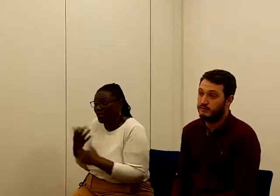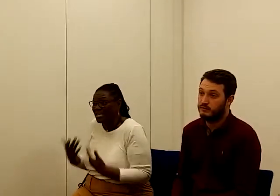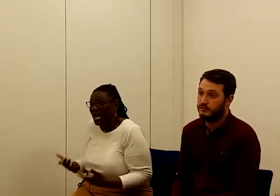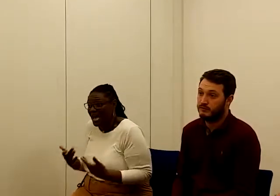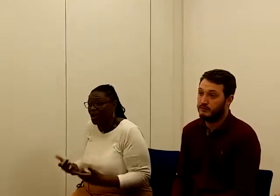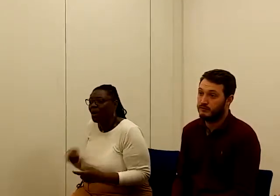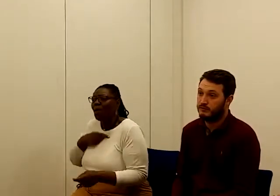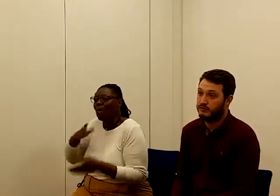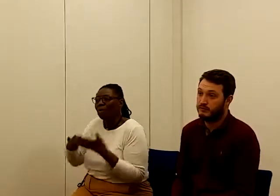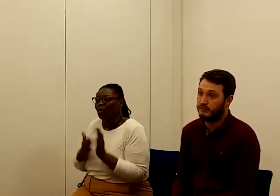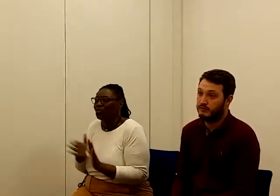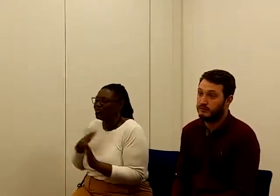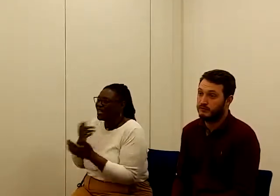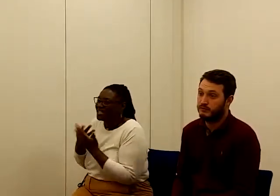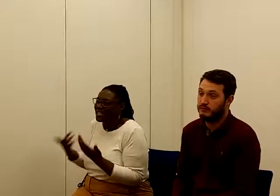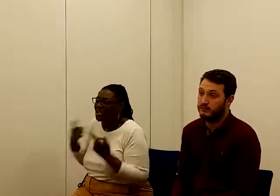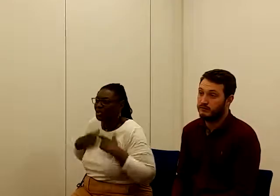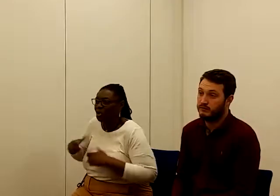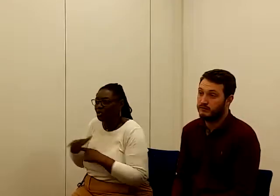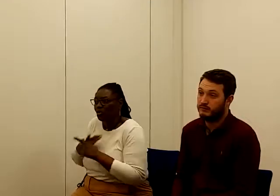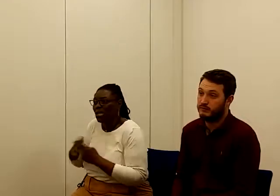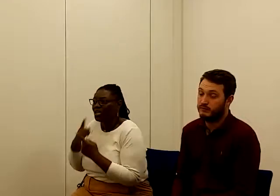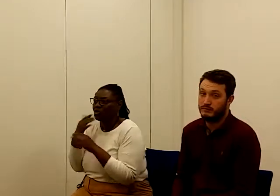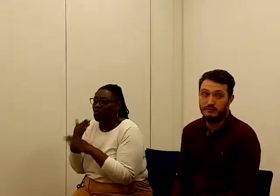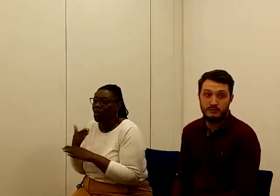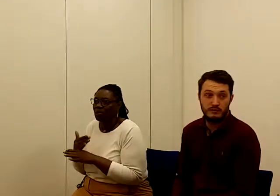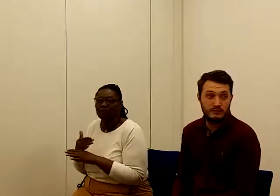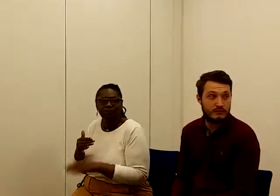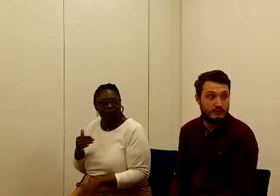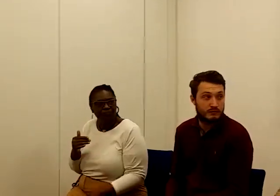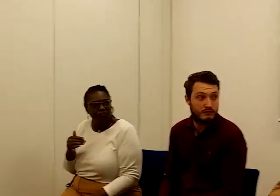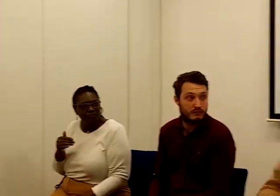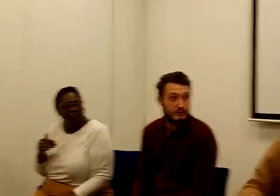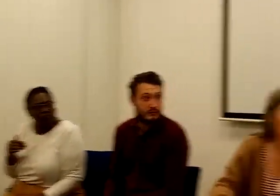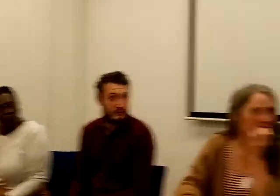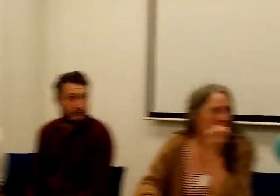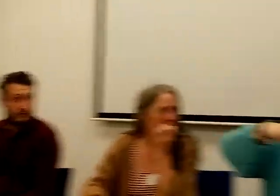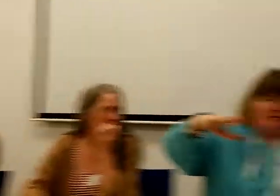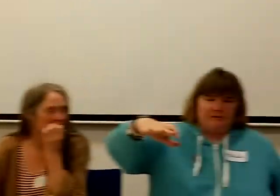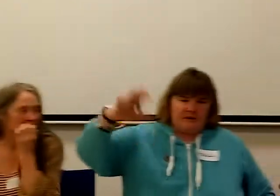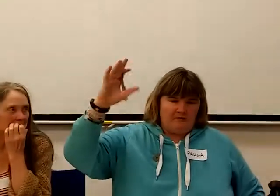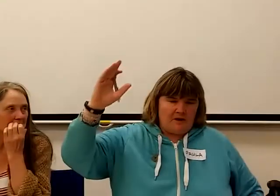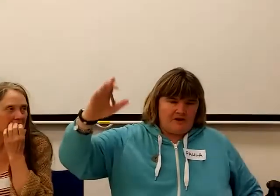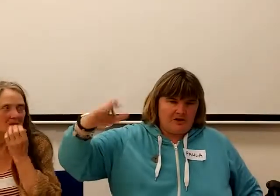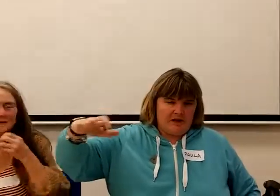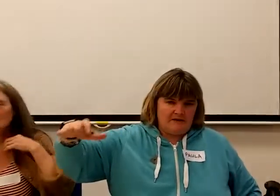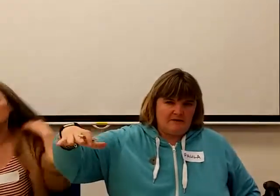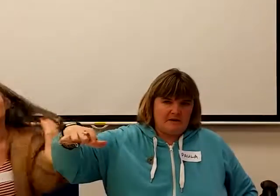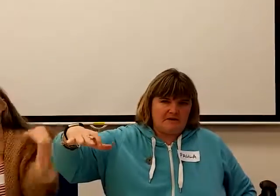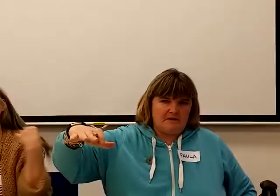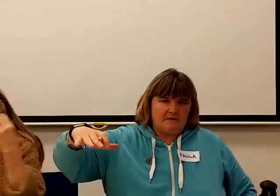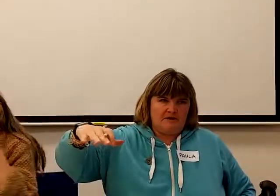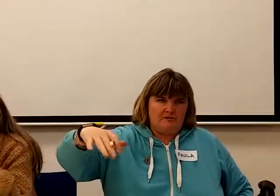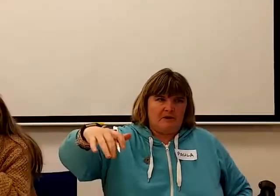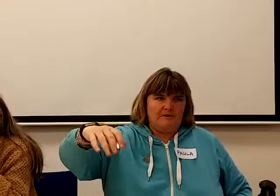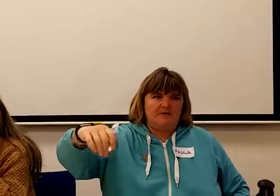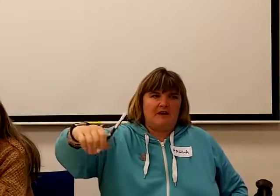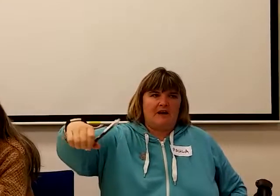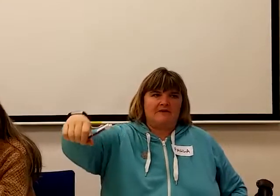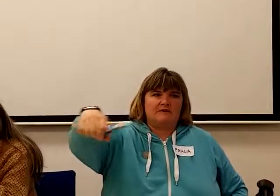because they need social care to work. Can I just say, when you want to, can you raise your hand to ask a question rather than shout